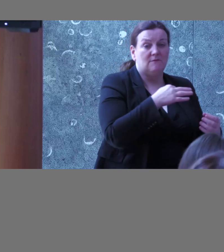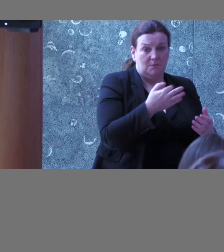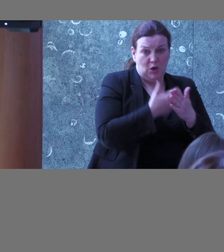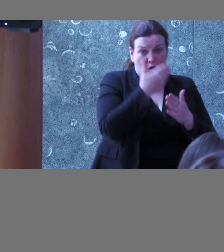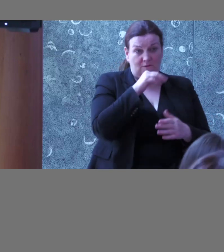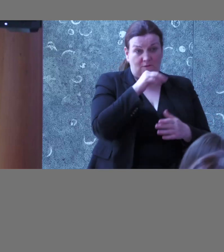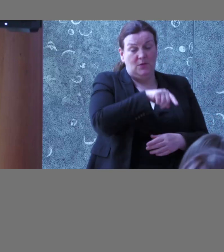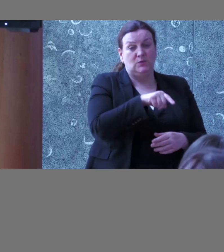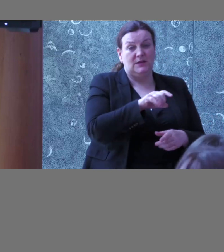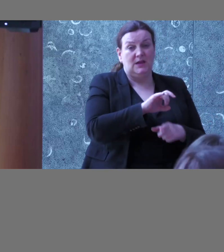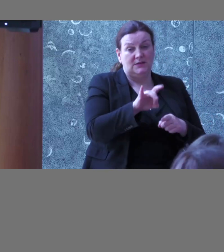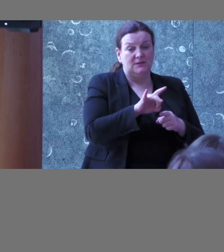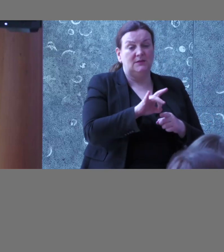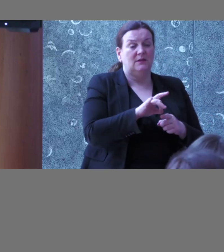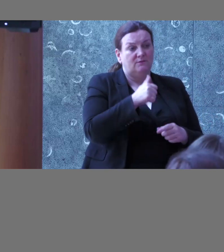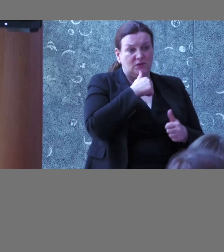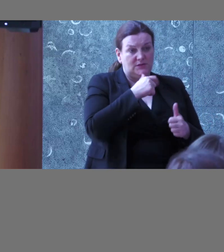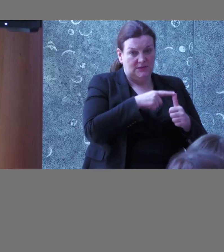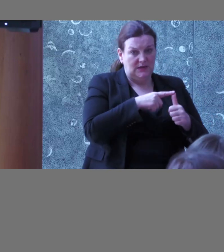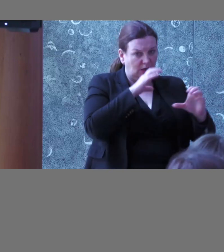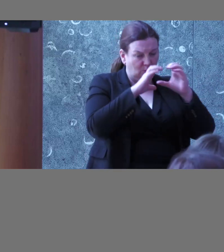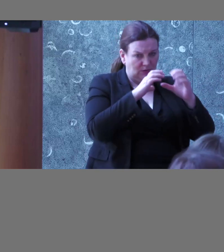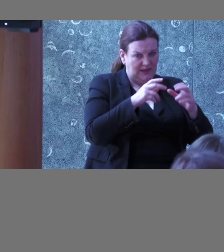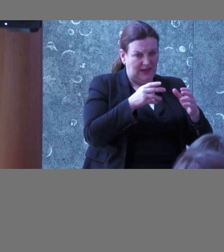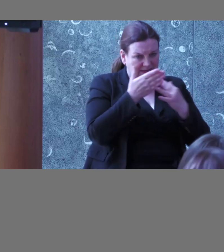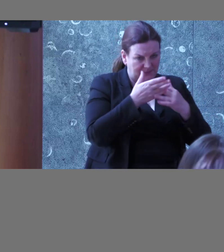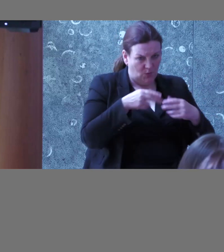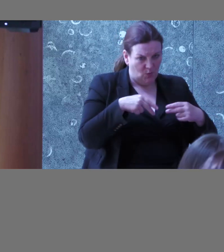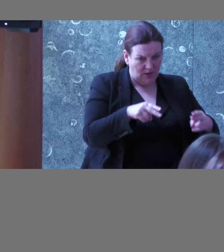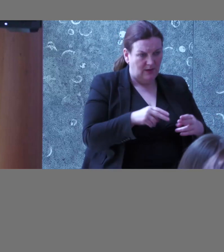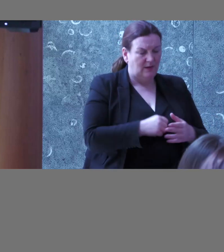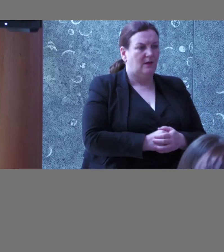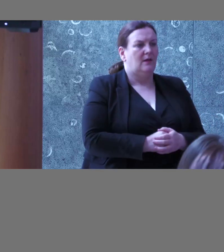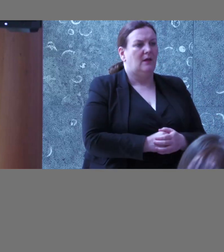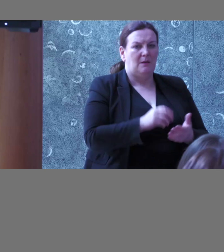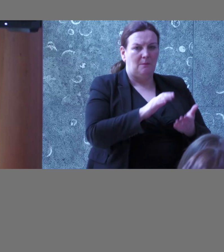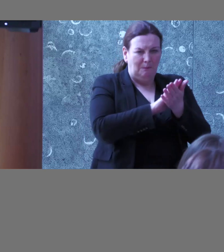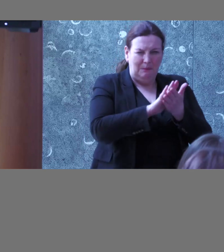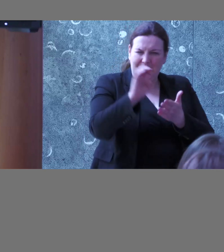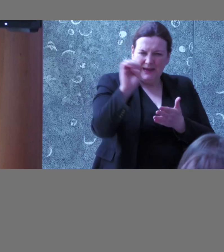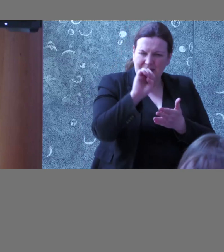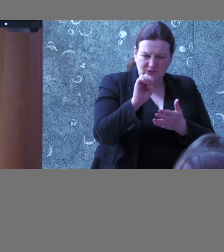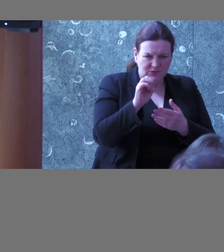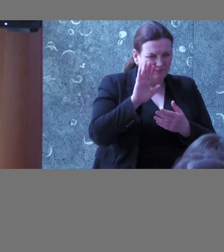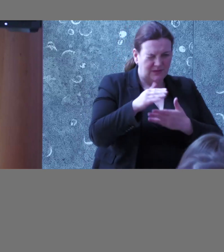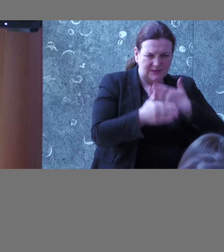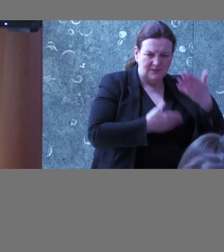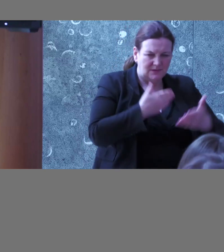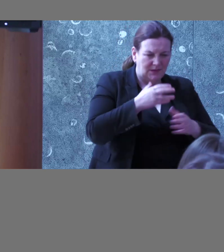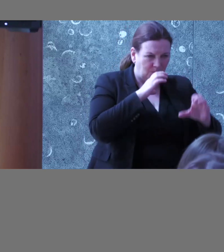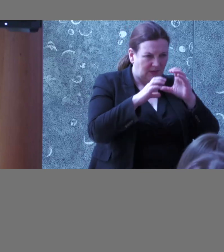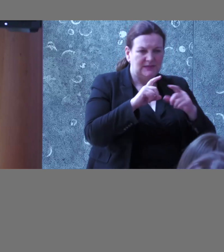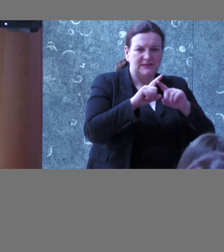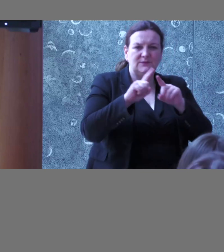first off, ensuring that we're communicating in an accessible way, so again, the plain English side of things, but also with